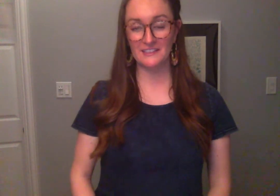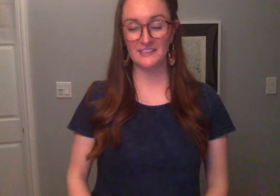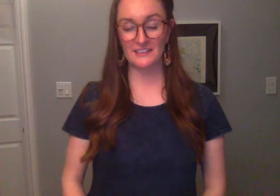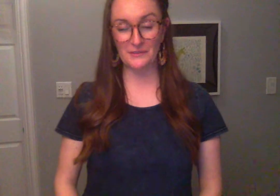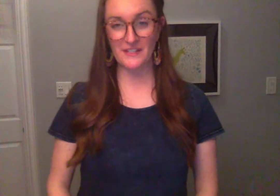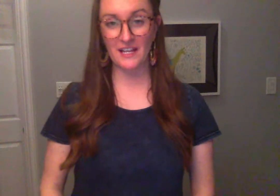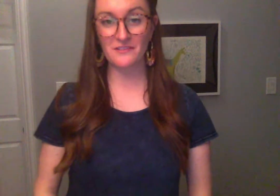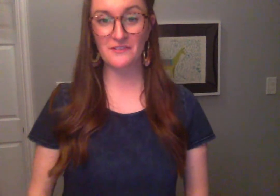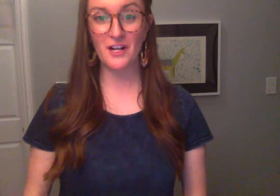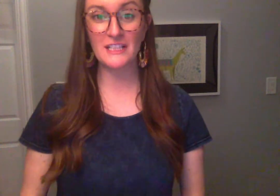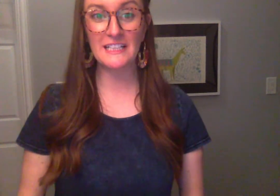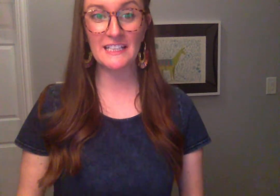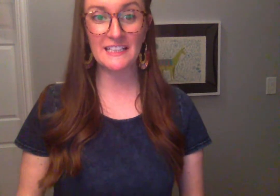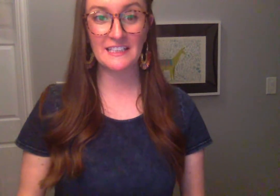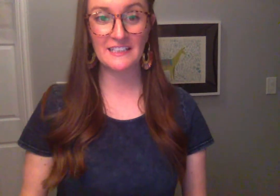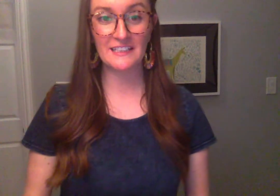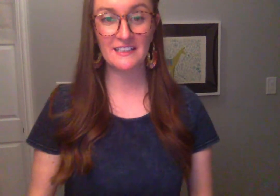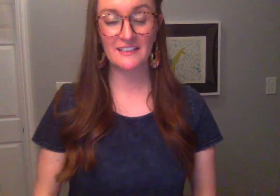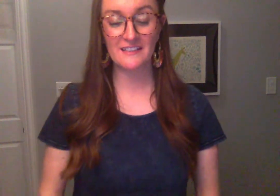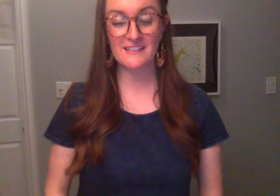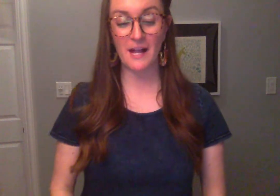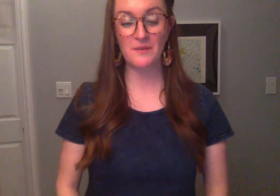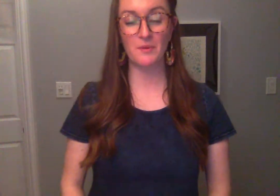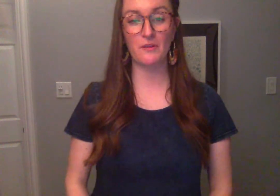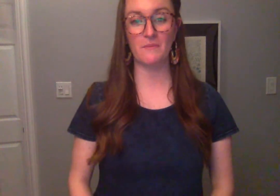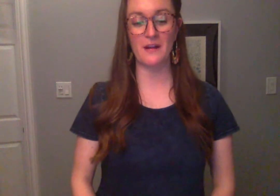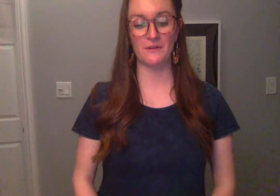Those candles are all lit. It's time to blow them out.